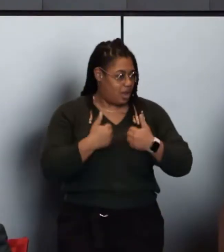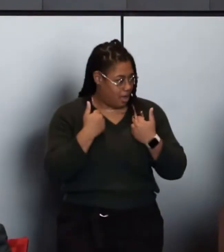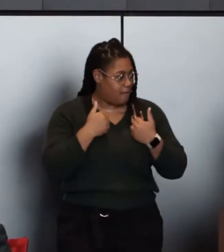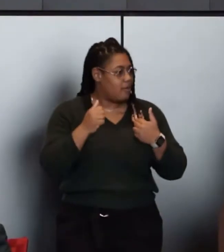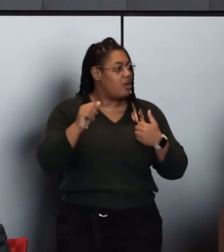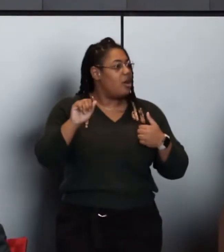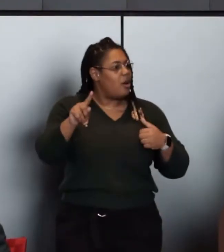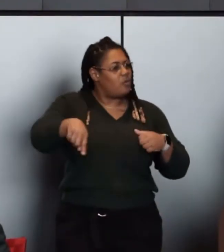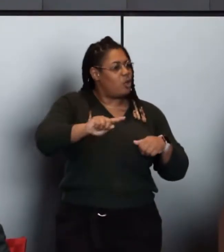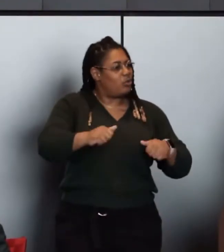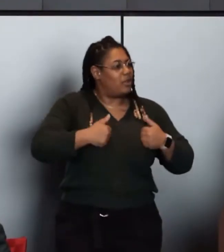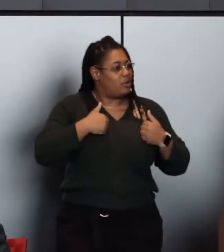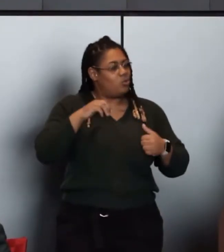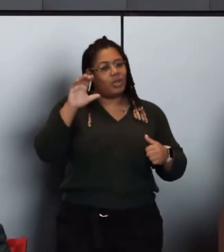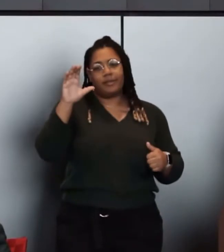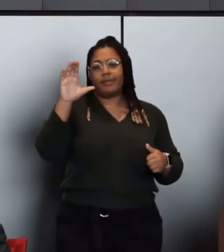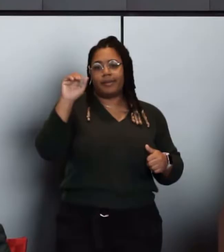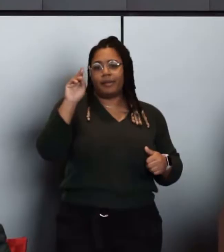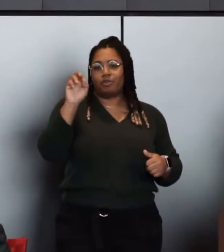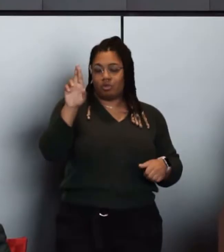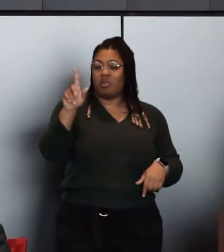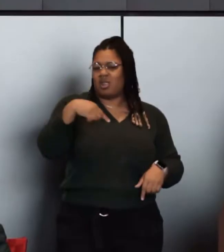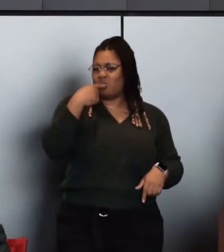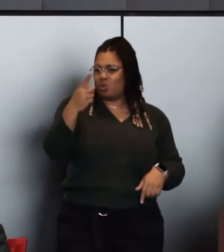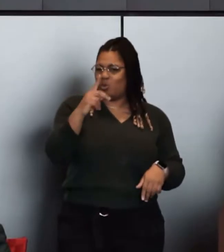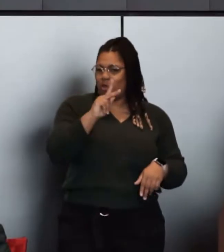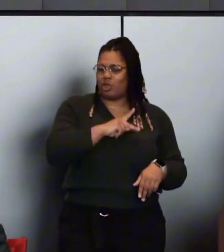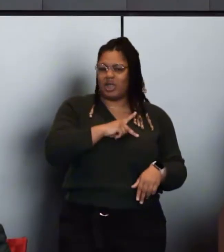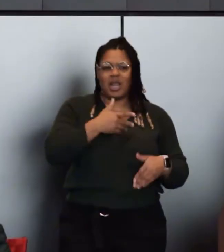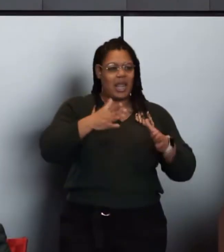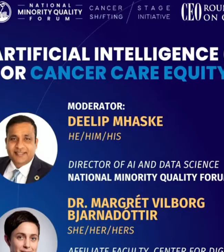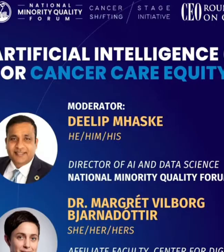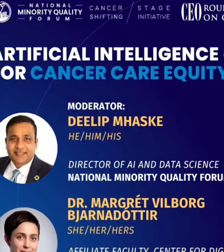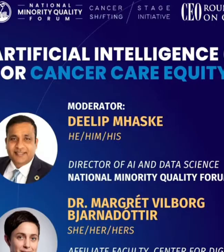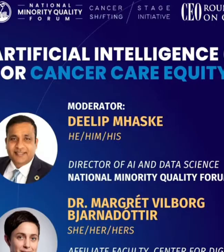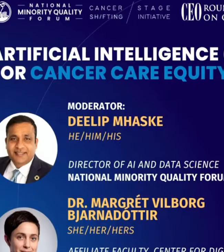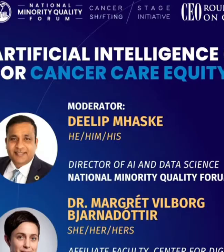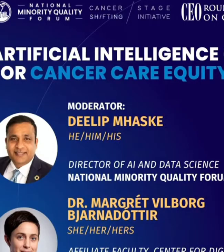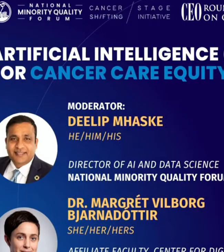as cancer. I can tell you personally, it's allowed me to sleep better at night.